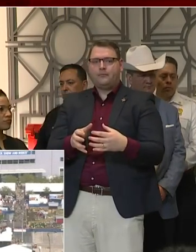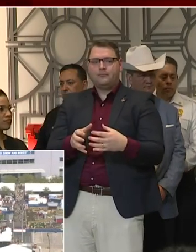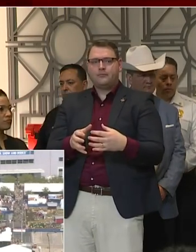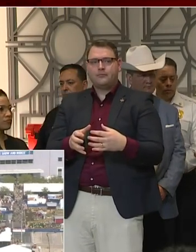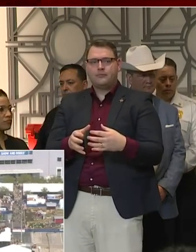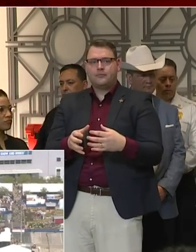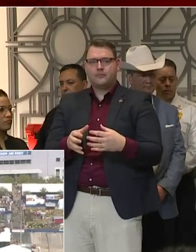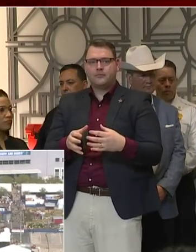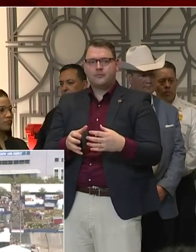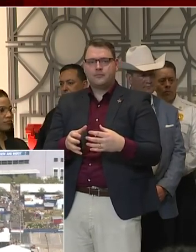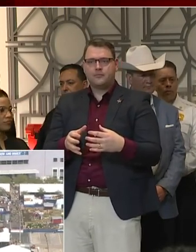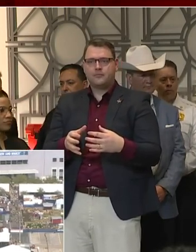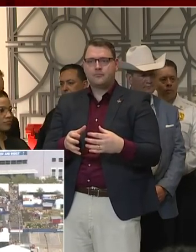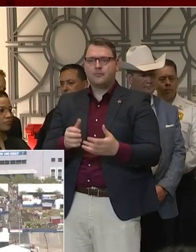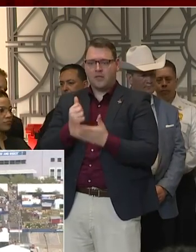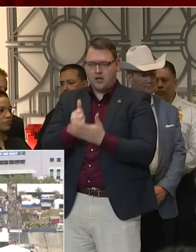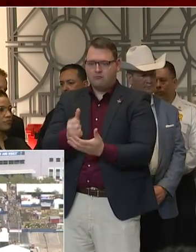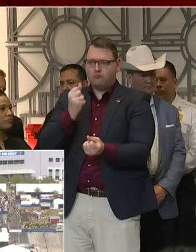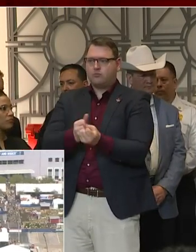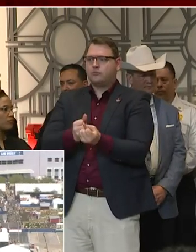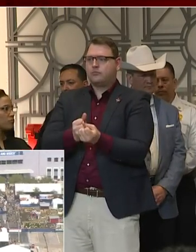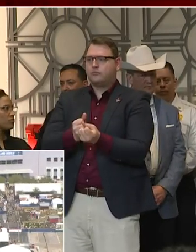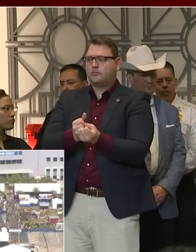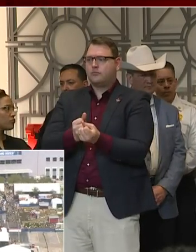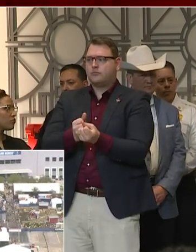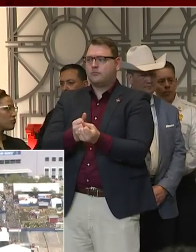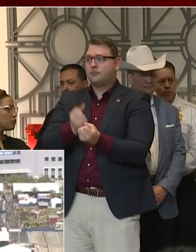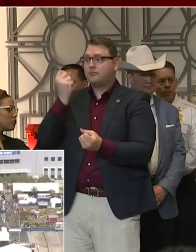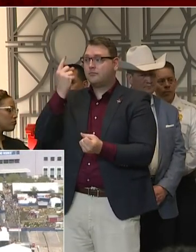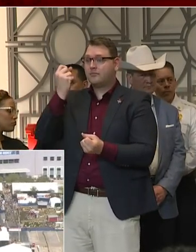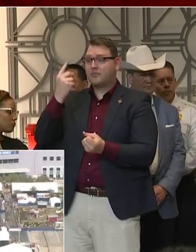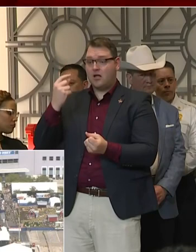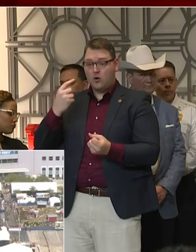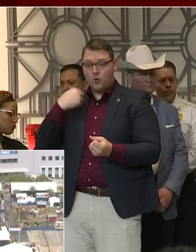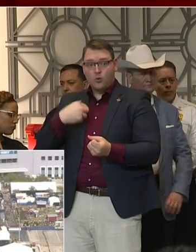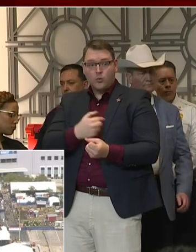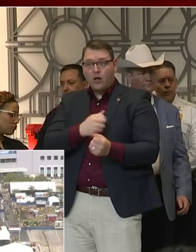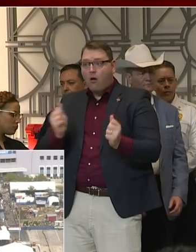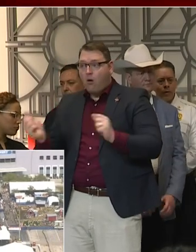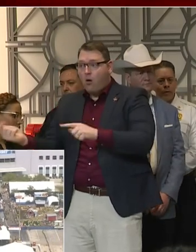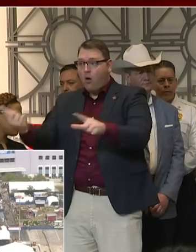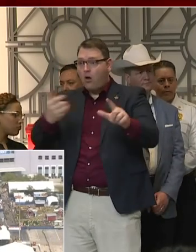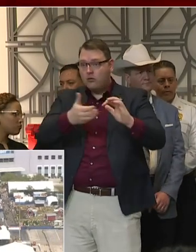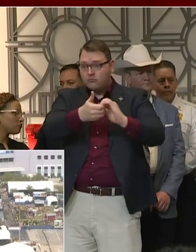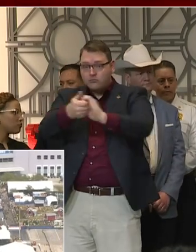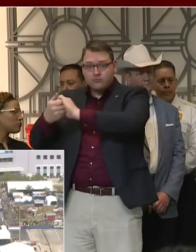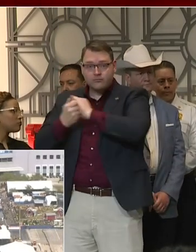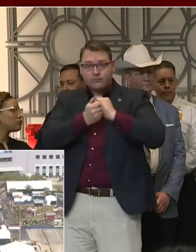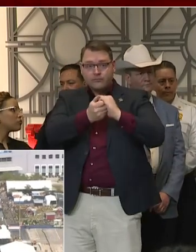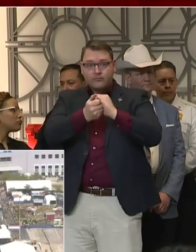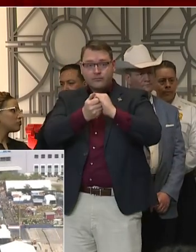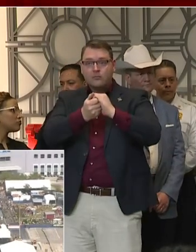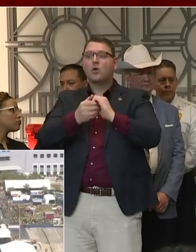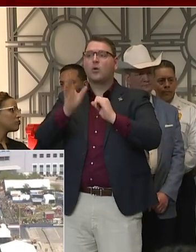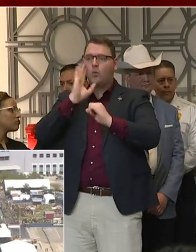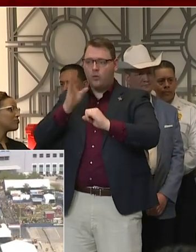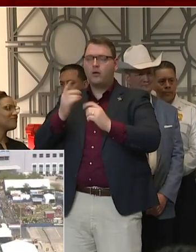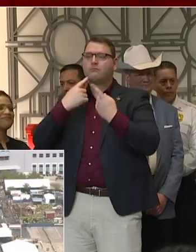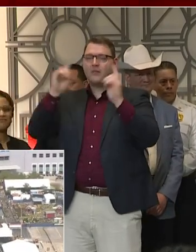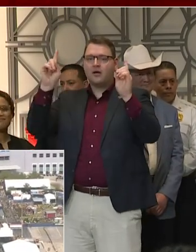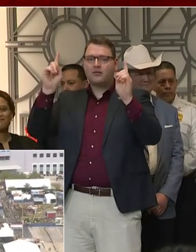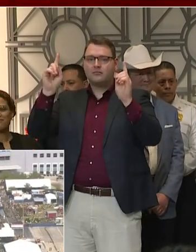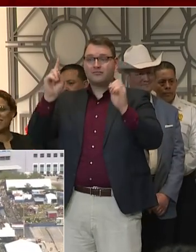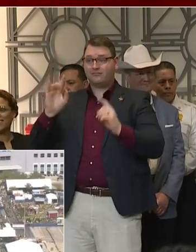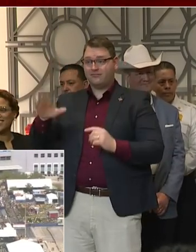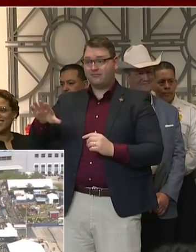then we will come out of this situation and we'll move forward. Okay? So with City of Houston employees, I still expect for you to show up